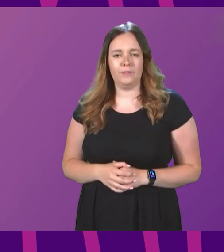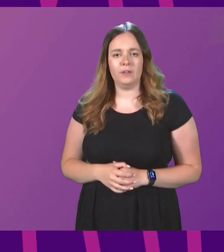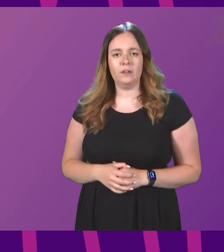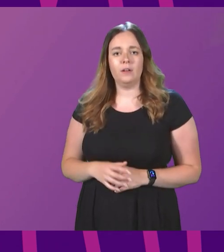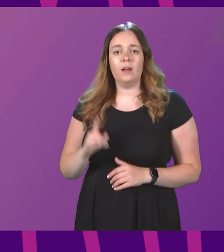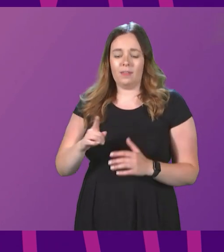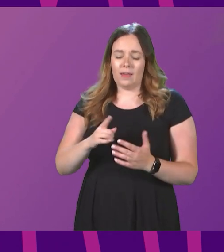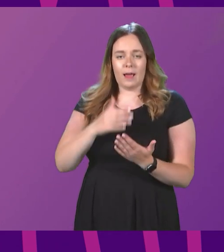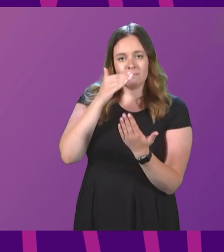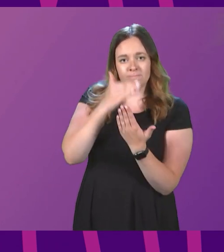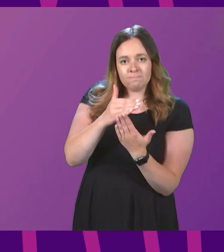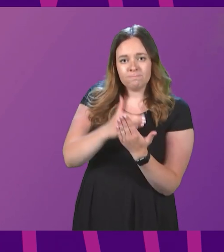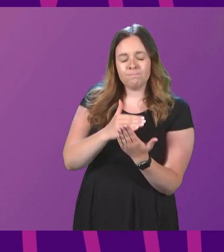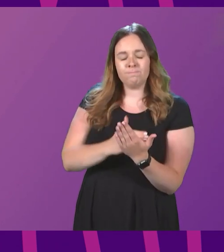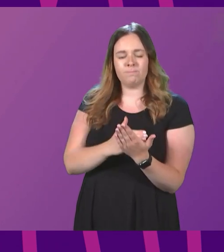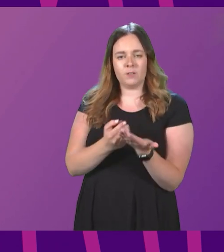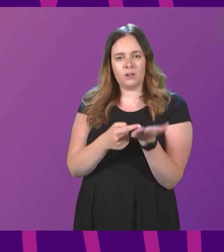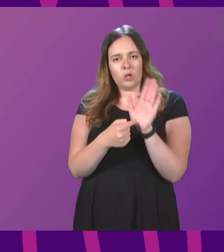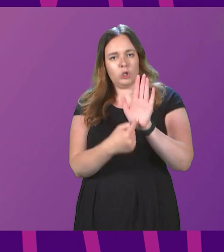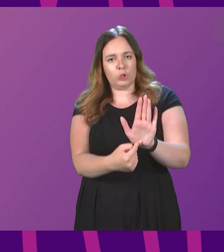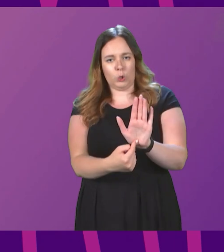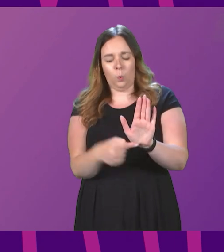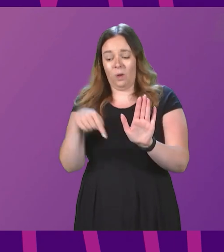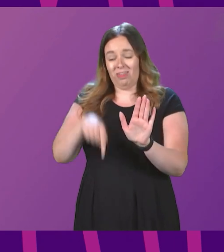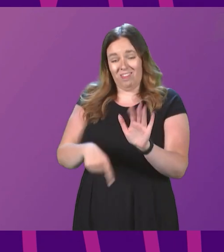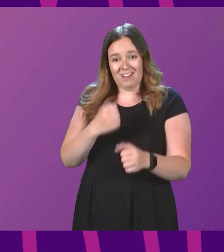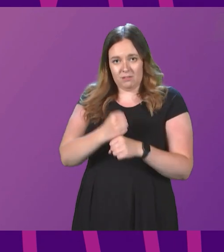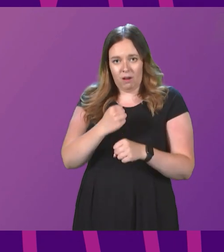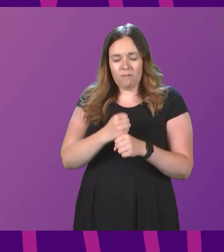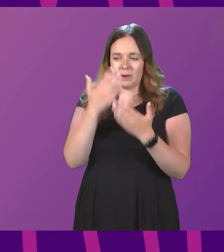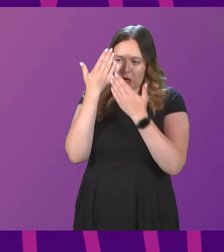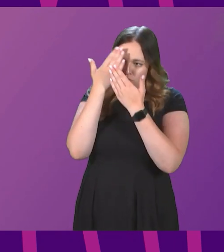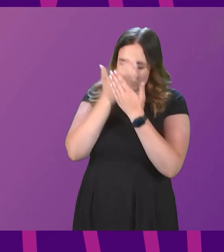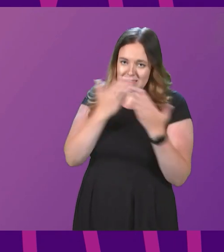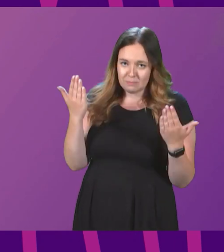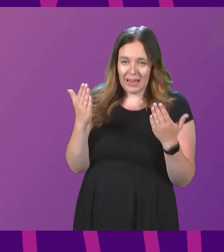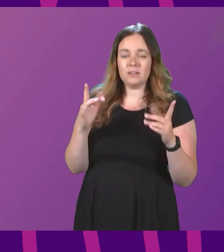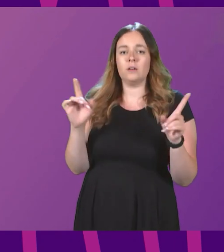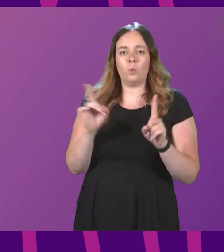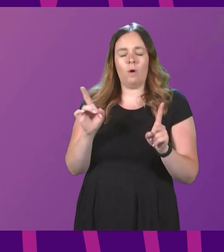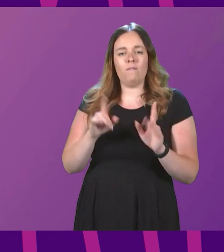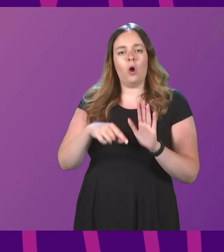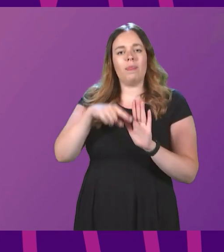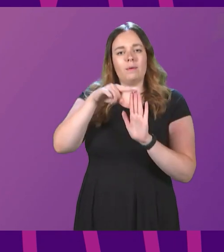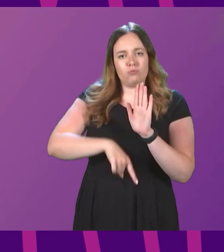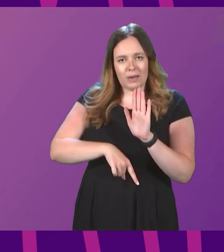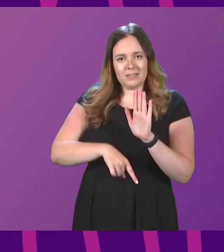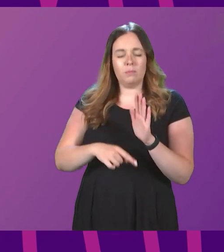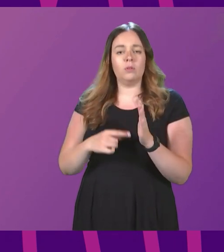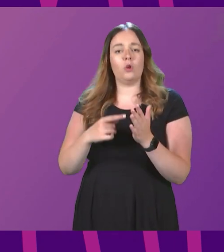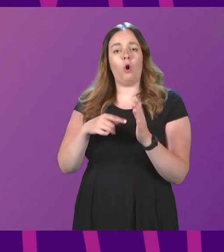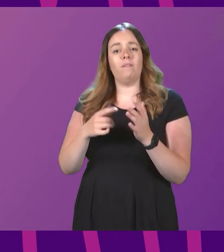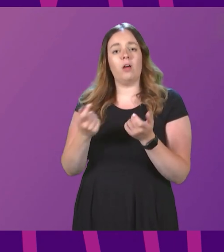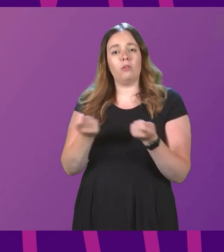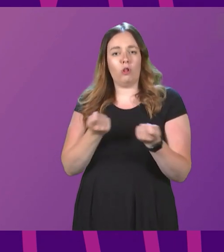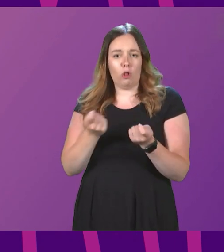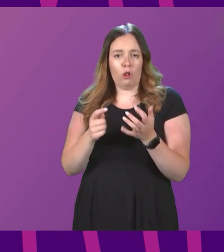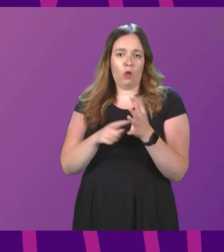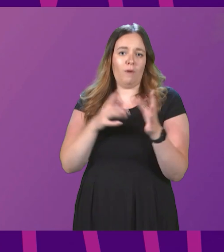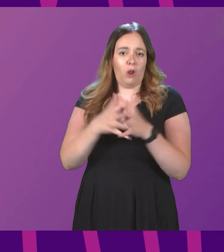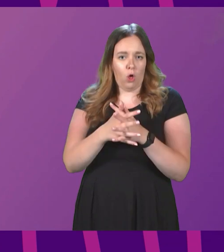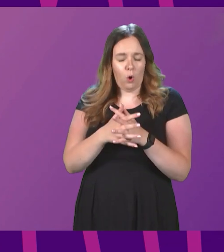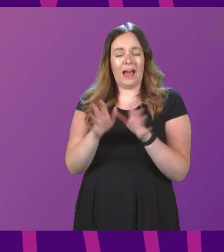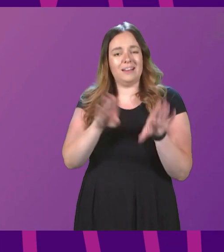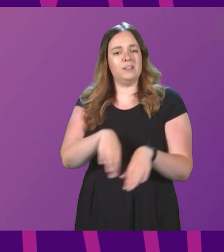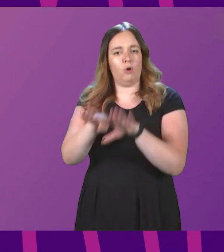grounded in and demonstrate this Government's respect for the principles of rule of law and democracy.